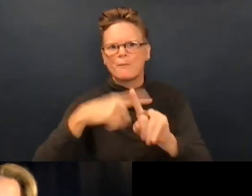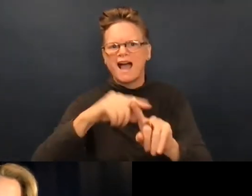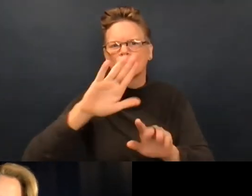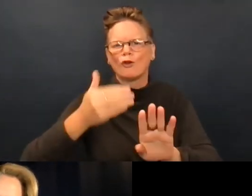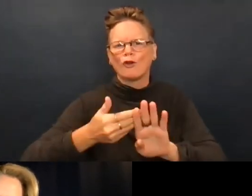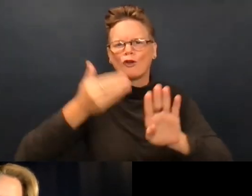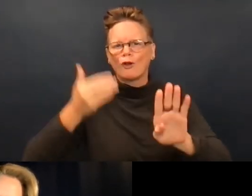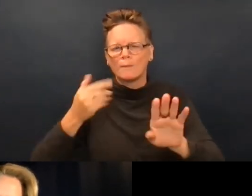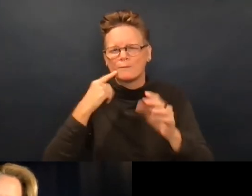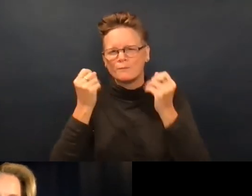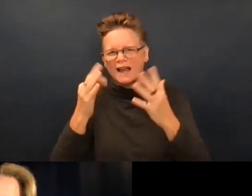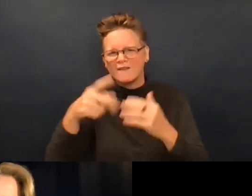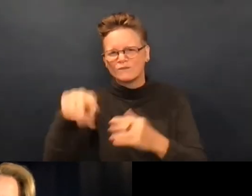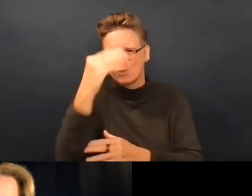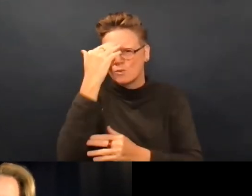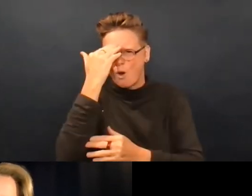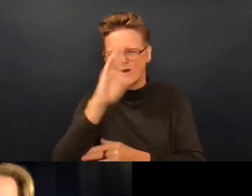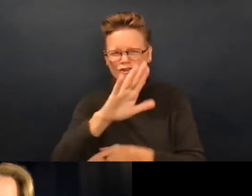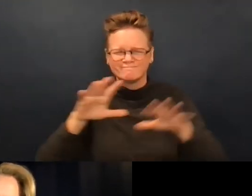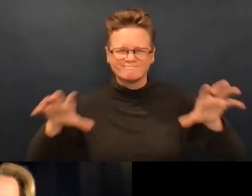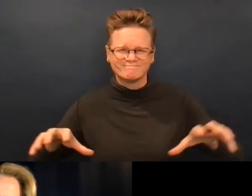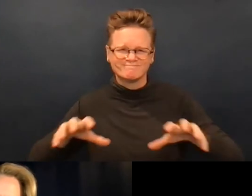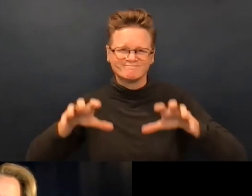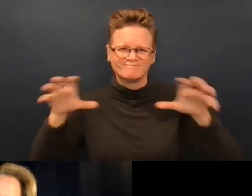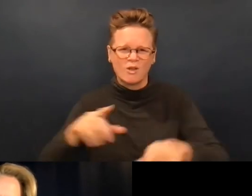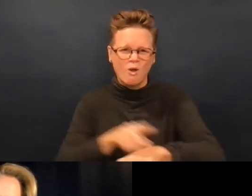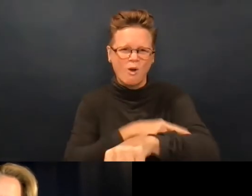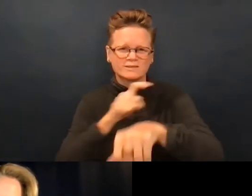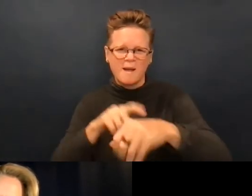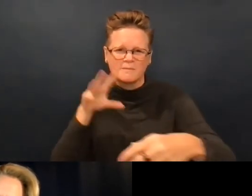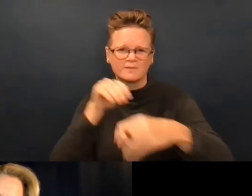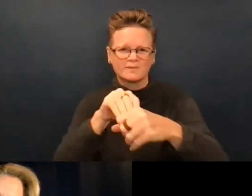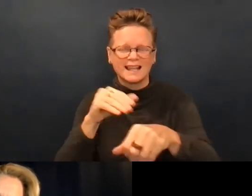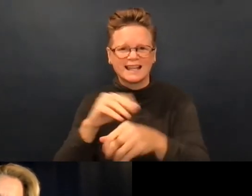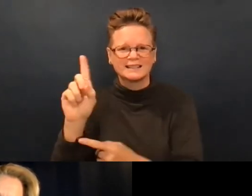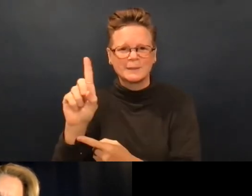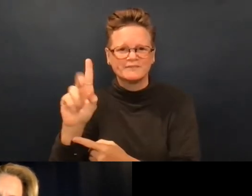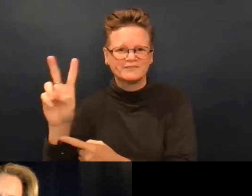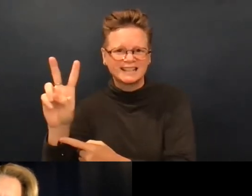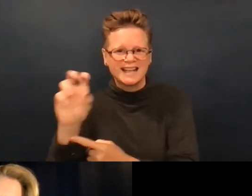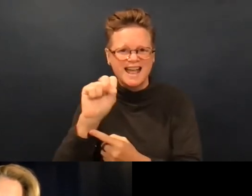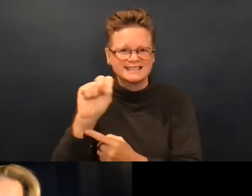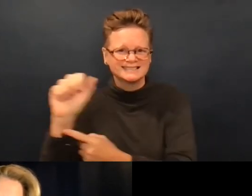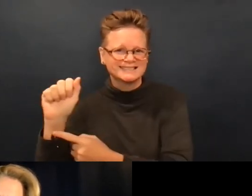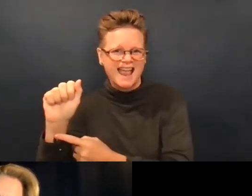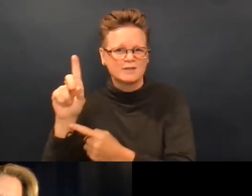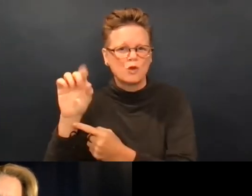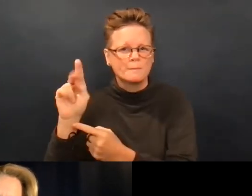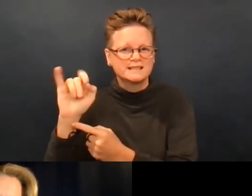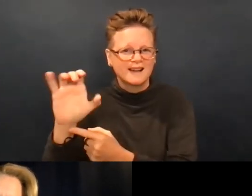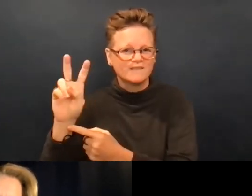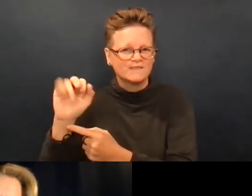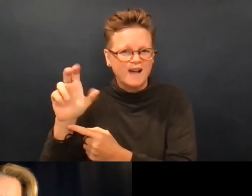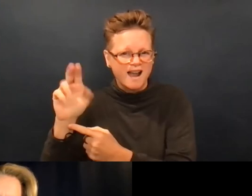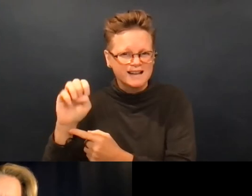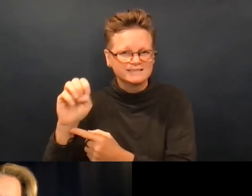involved with so many different points of the deaf education spectrum. And so she's been a long time participant in